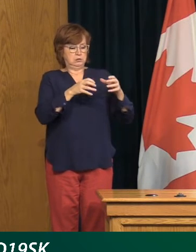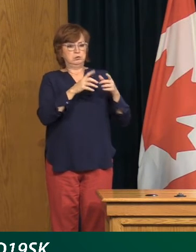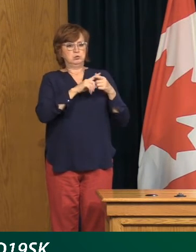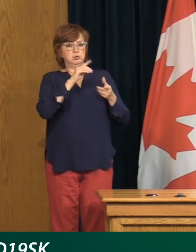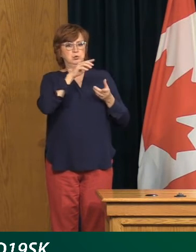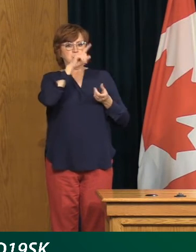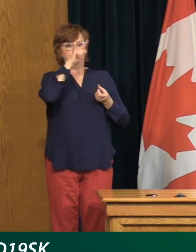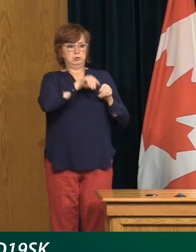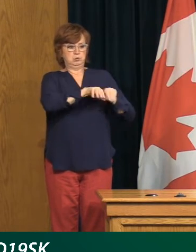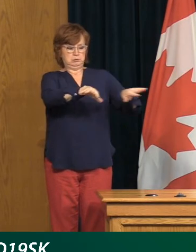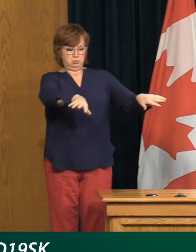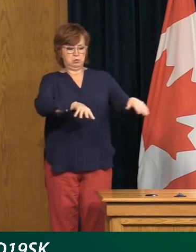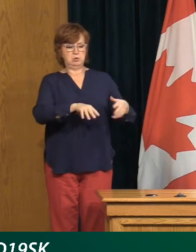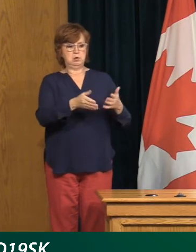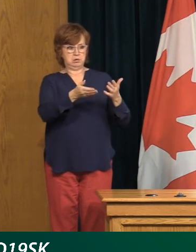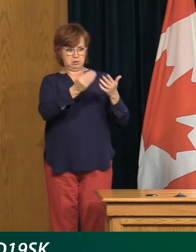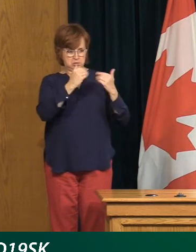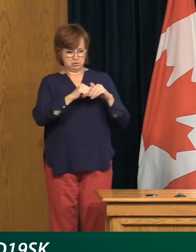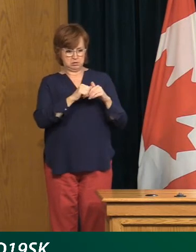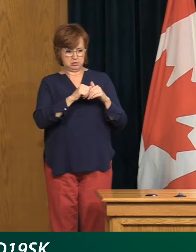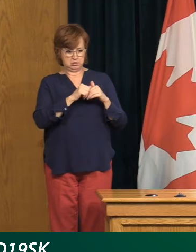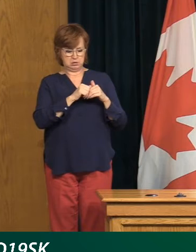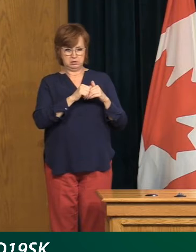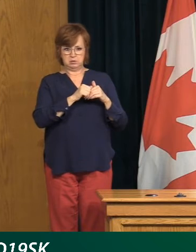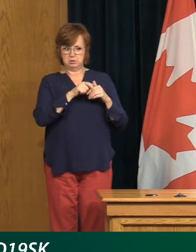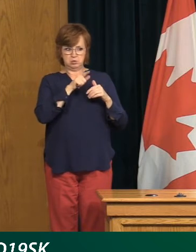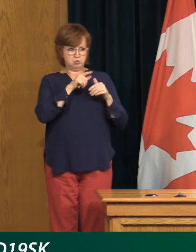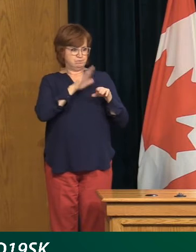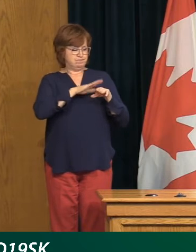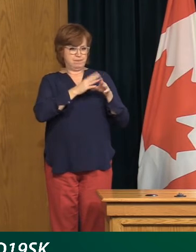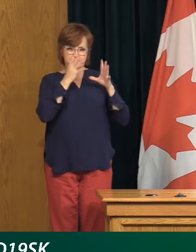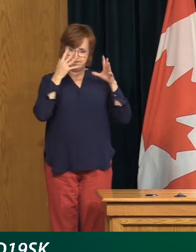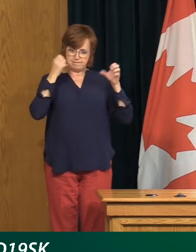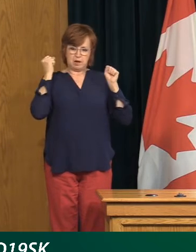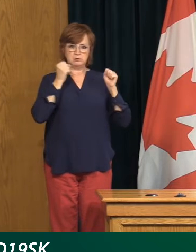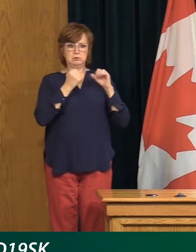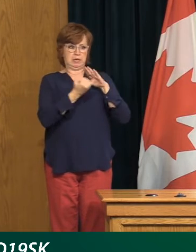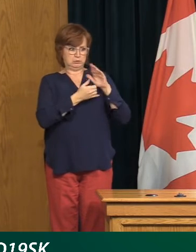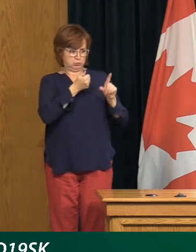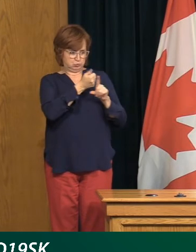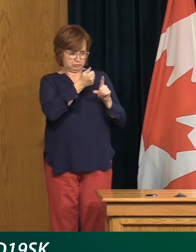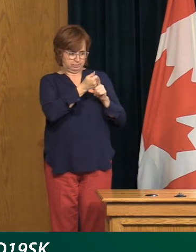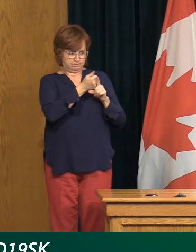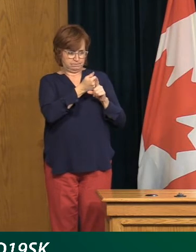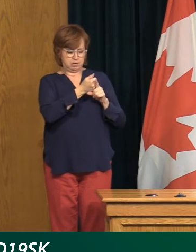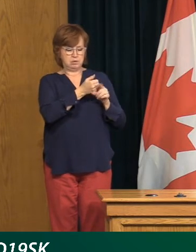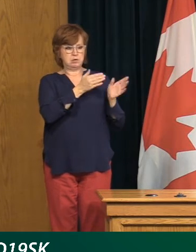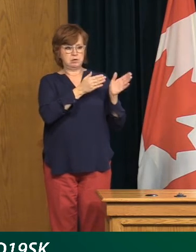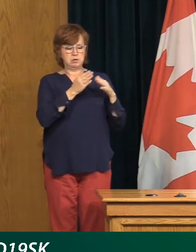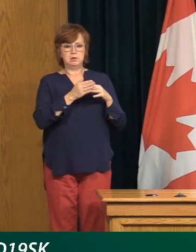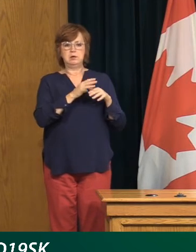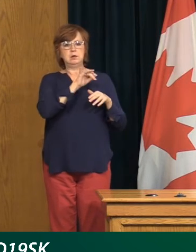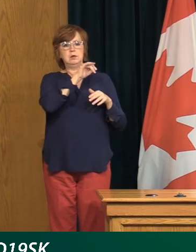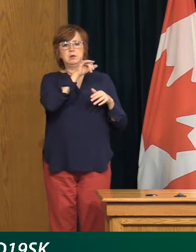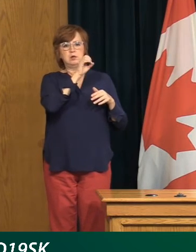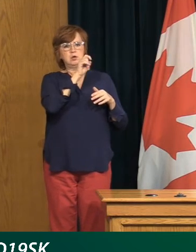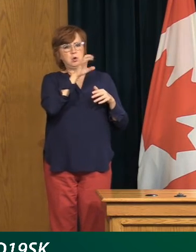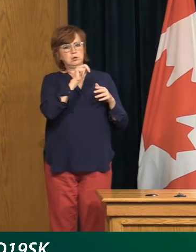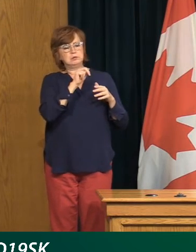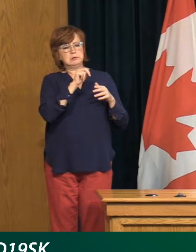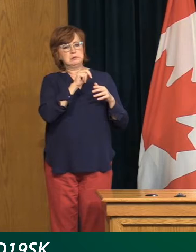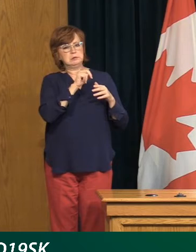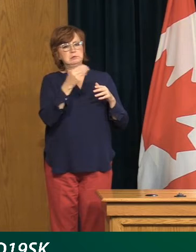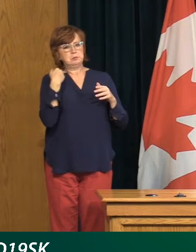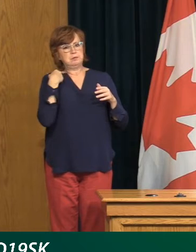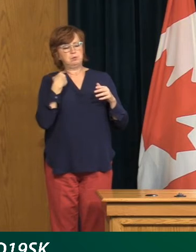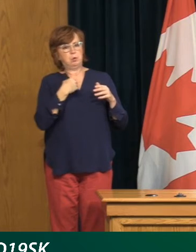and a significant proportion do, they were already isolated. So that really breaks the chain of transmission. So while Yorkton had quite a